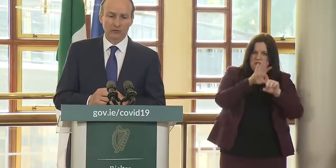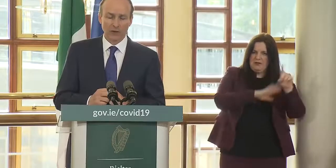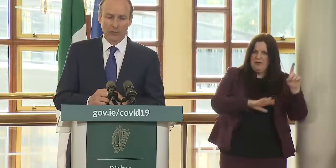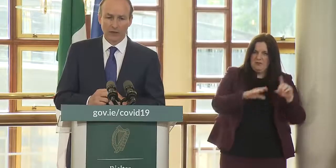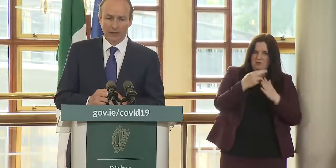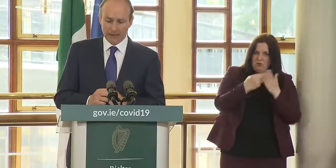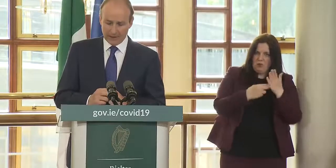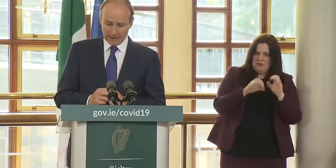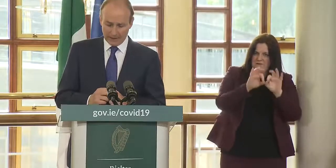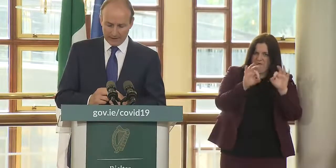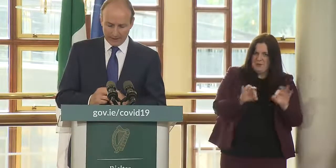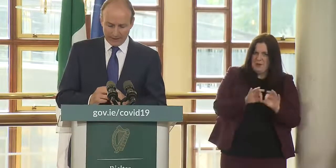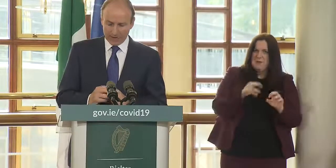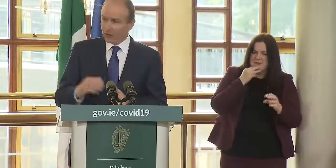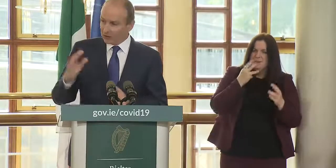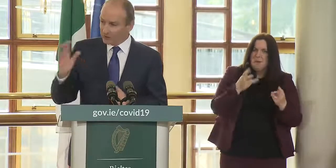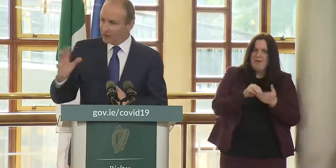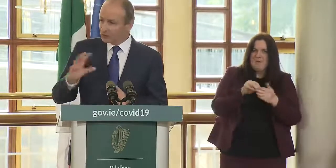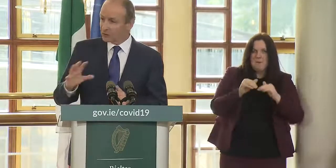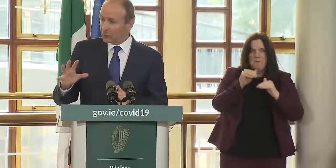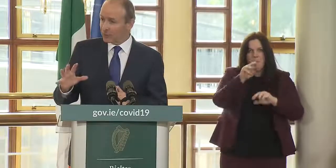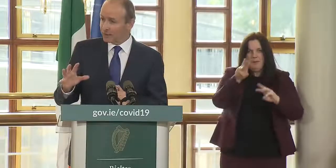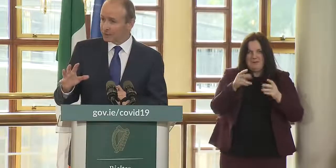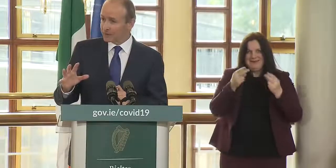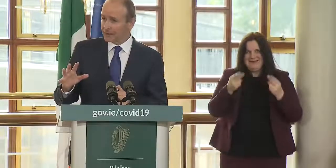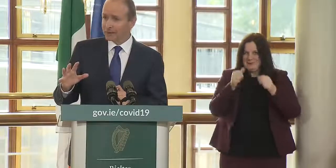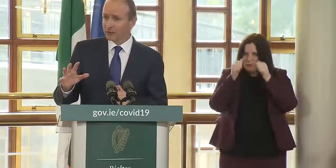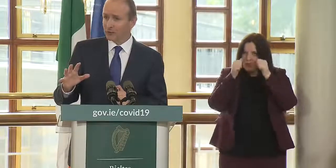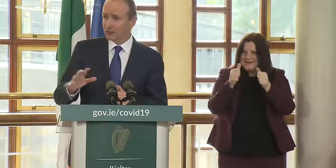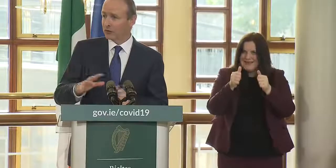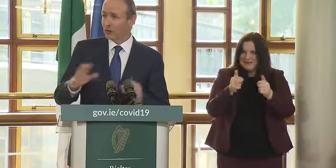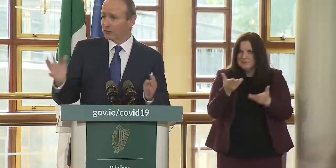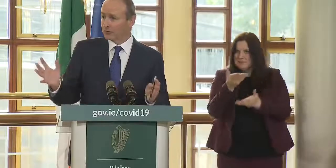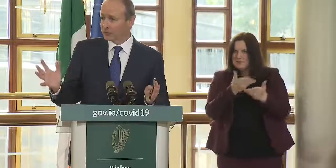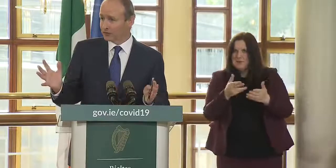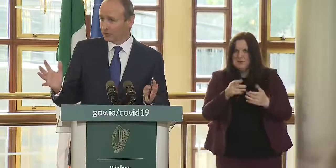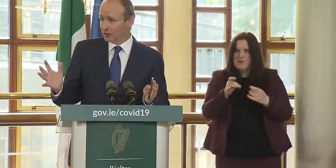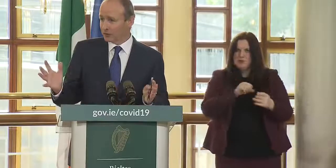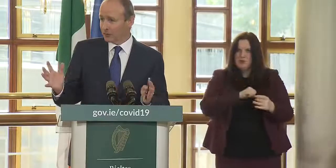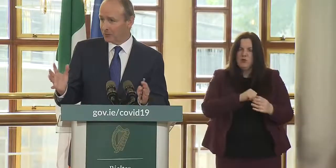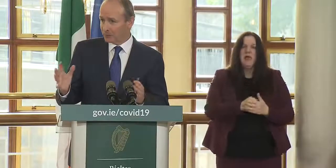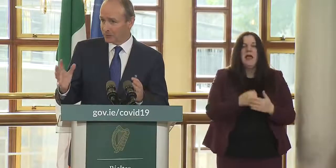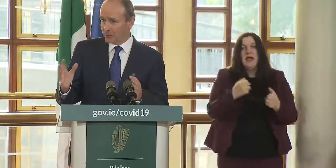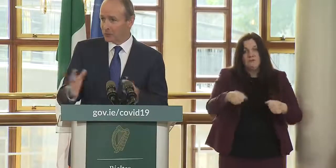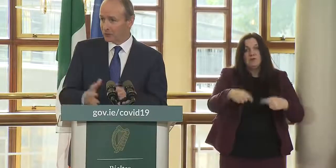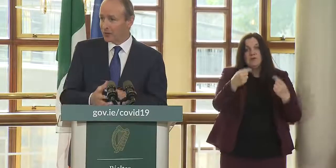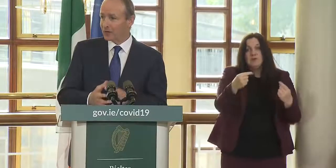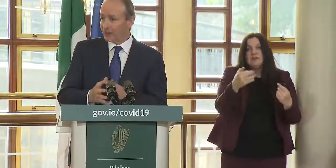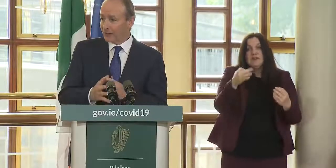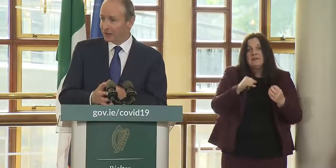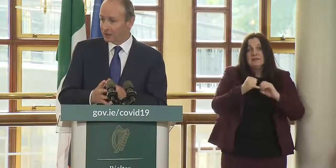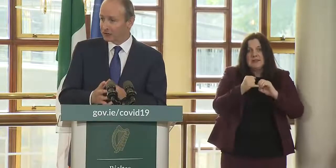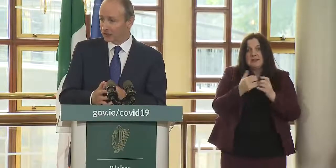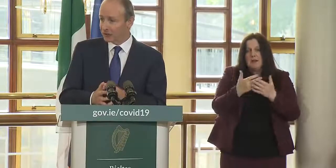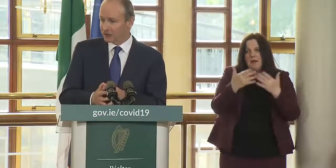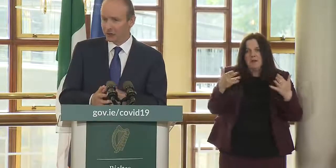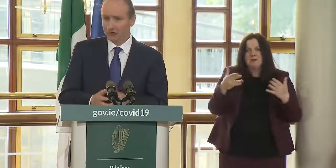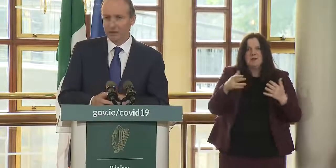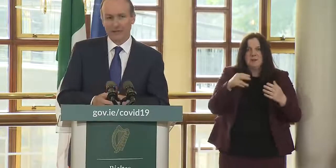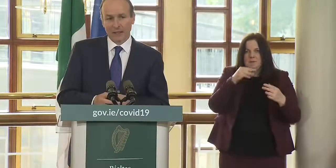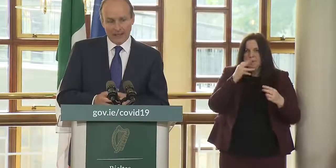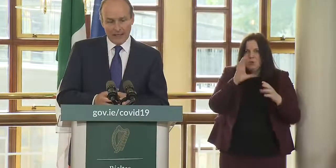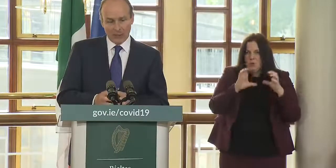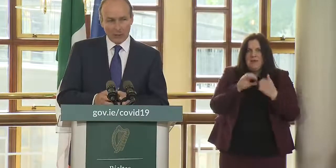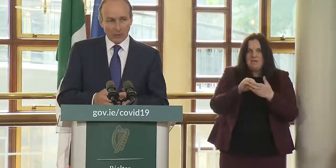the rules in the framework um there are challenges around that uh if you were to have wholesale testing for example it could create a lot of logistical